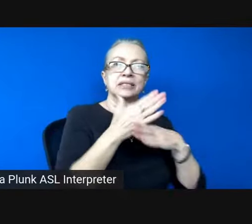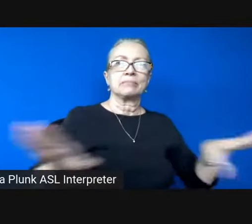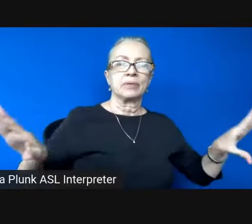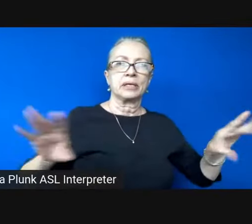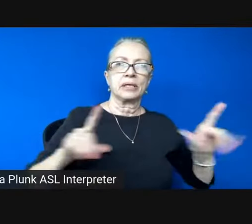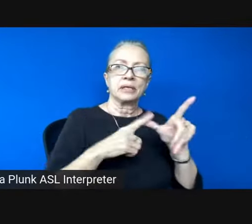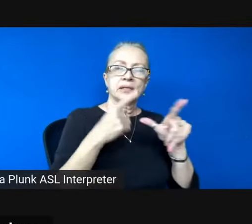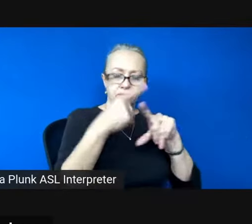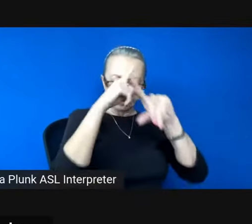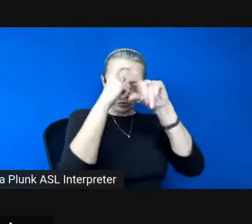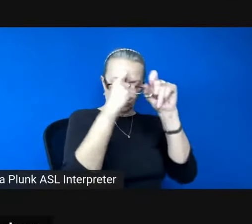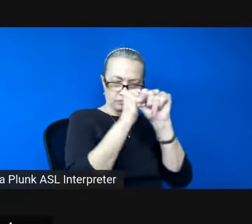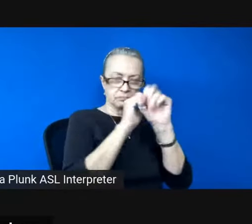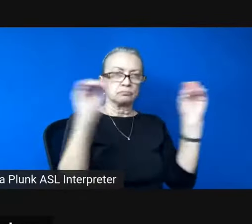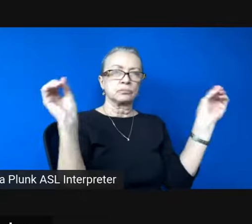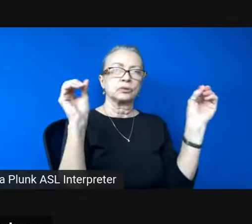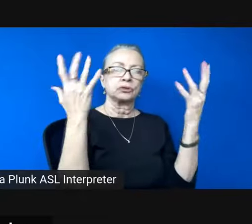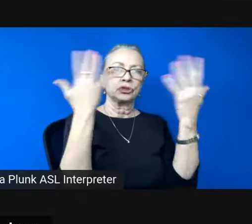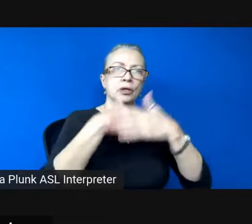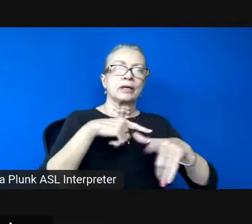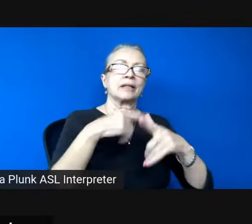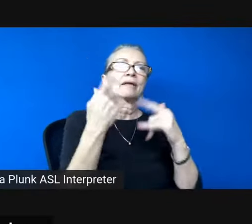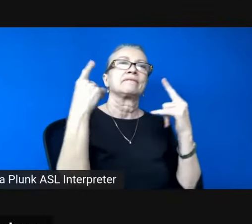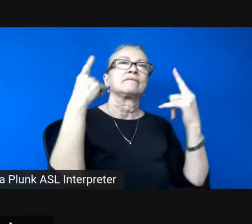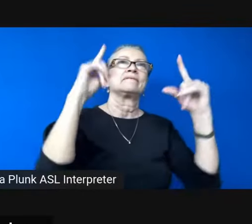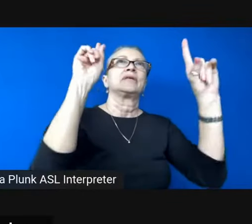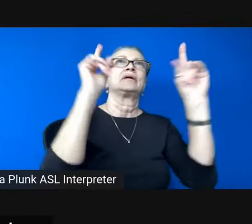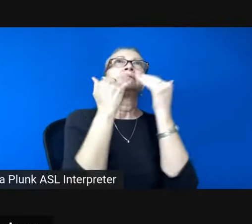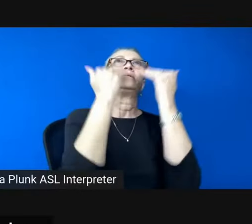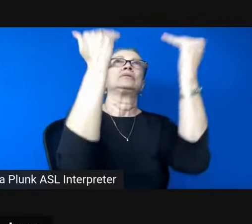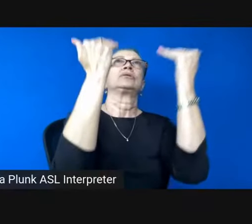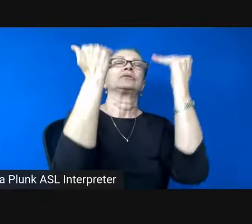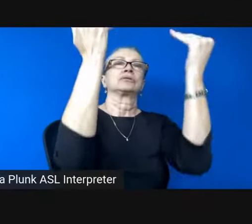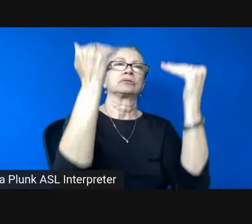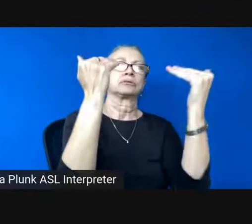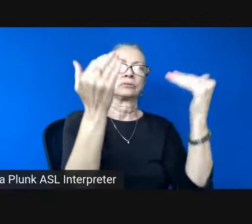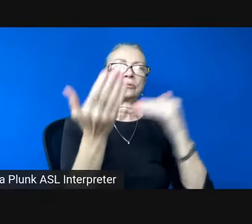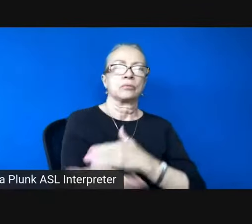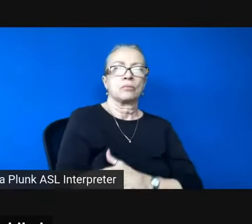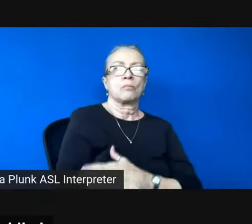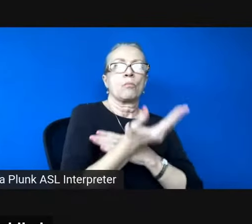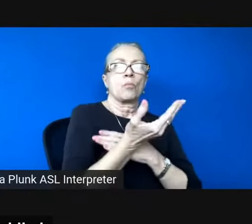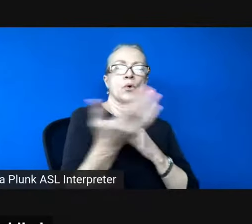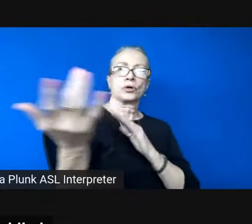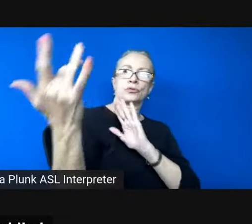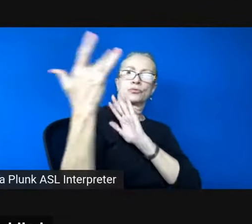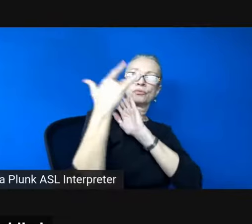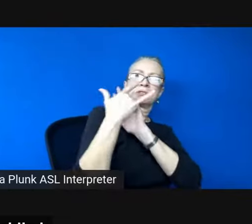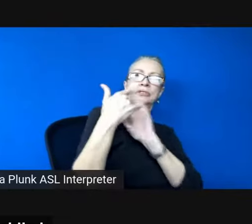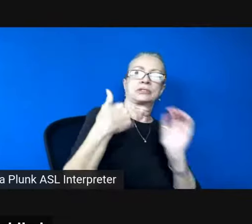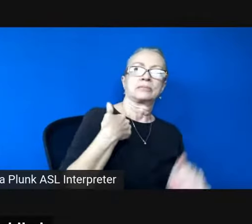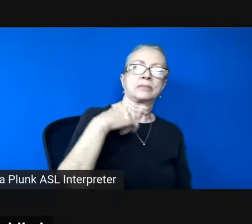then mercy somehow morning reached for me sun found us